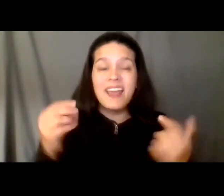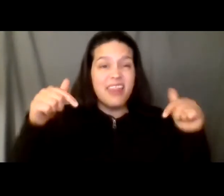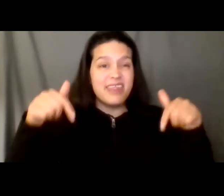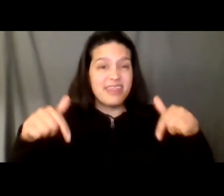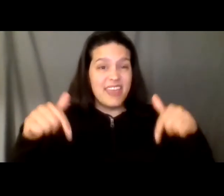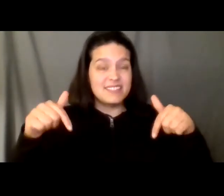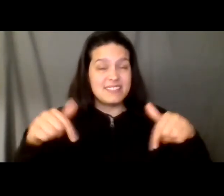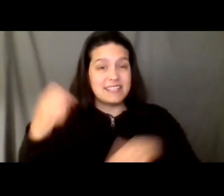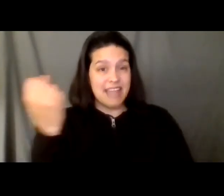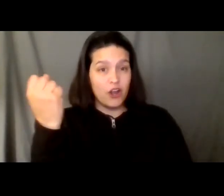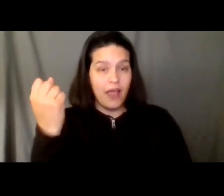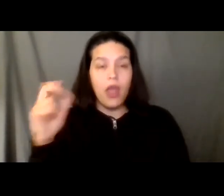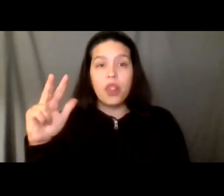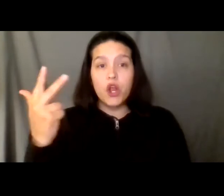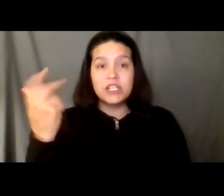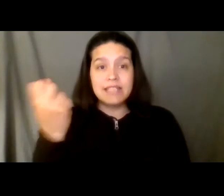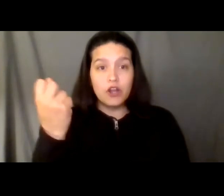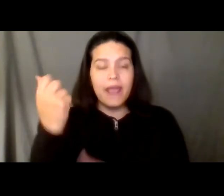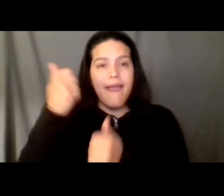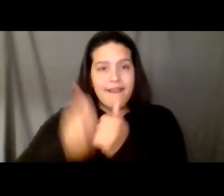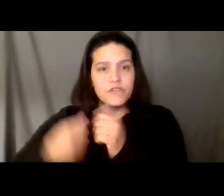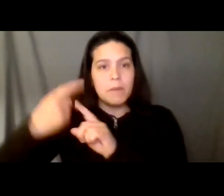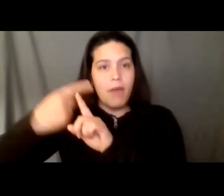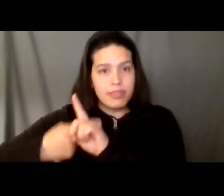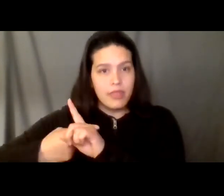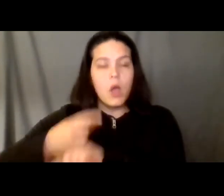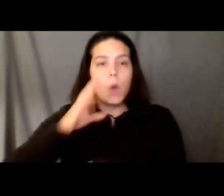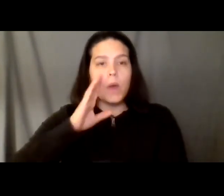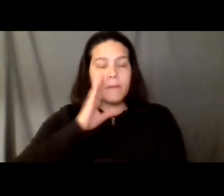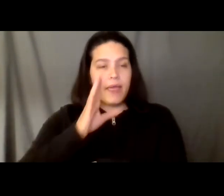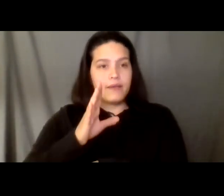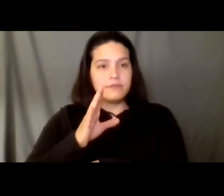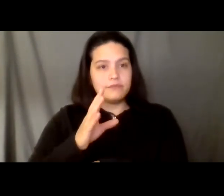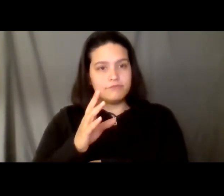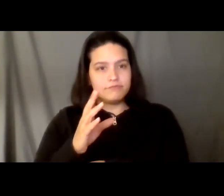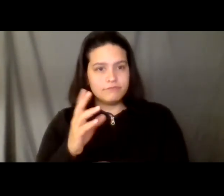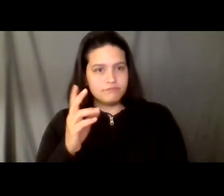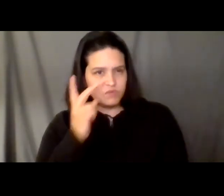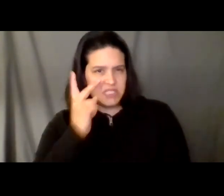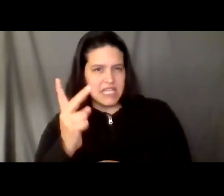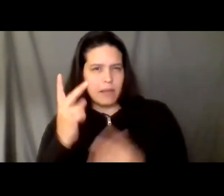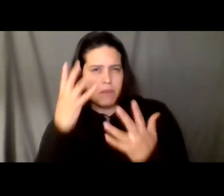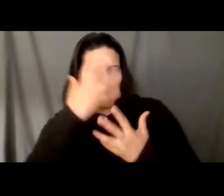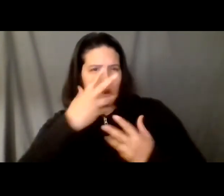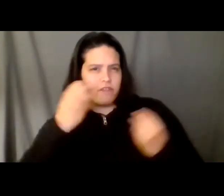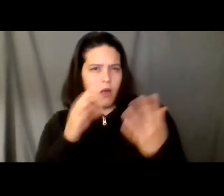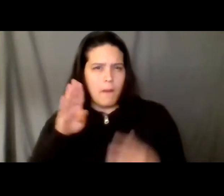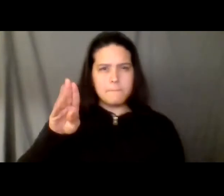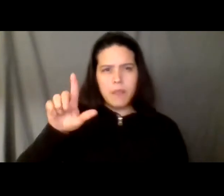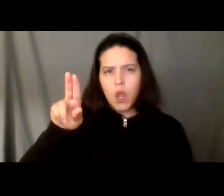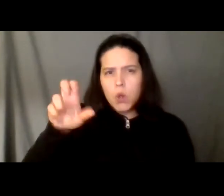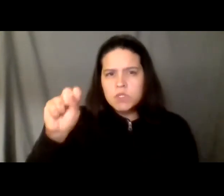which is the third saturday of the month we're going to be blessed with blues uh singer songwriter